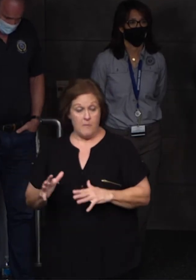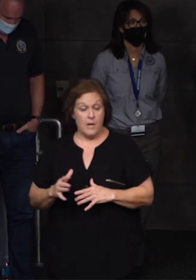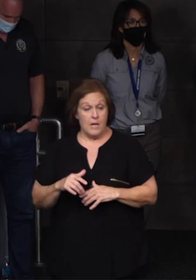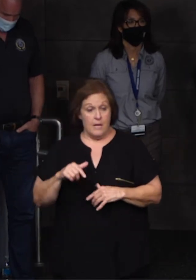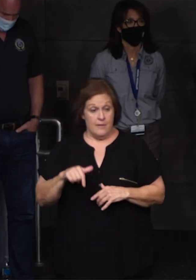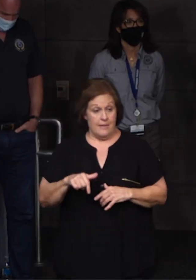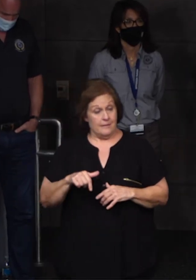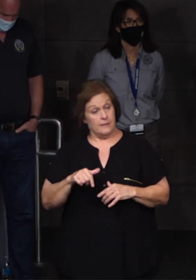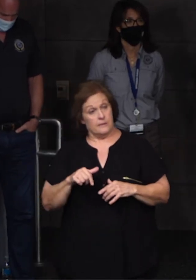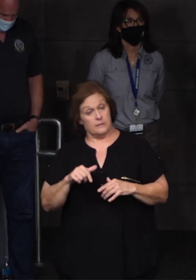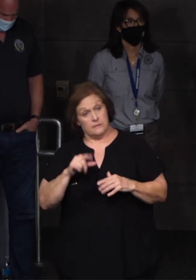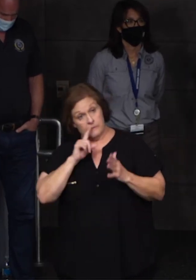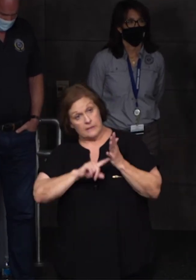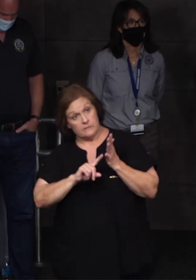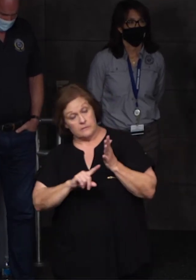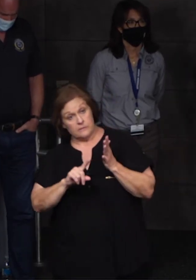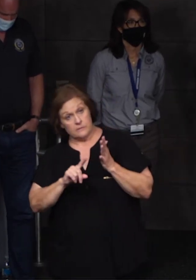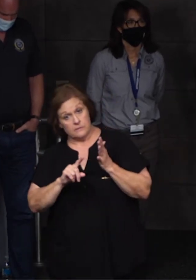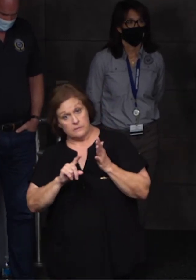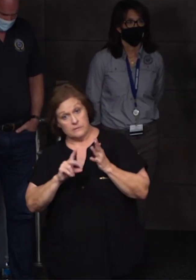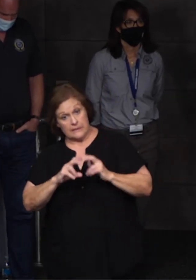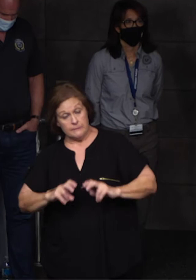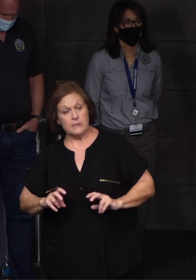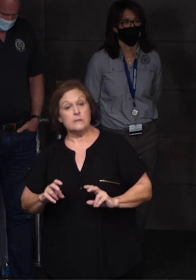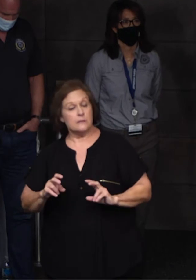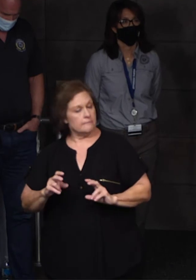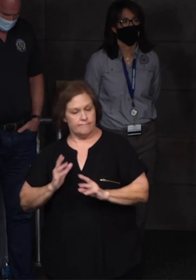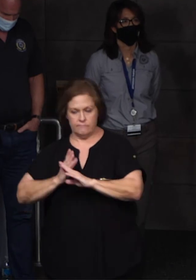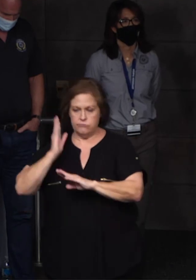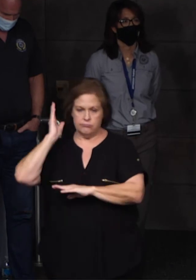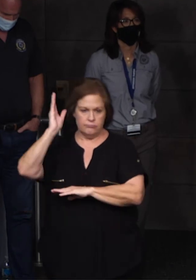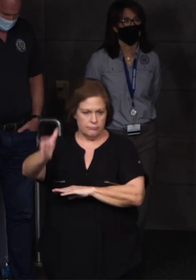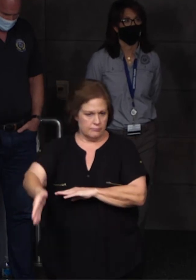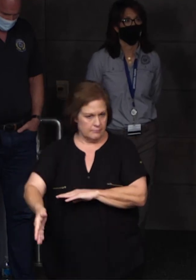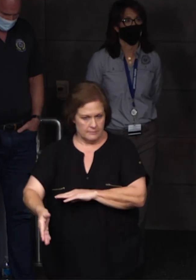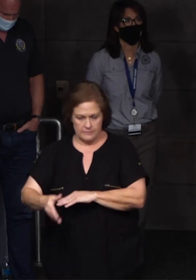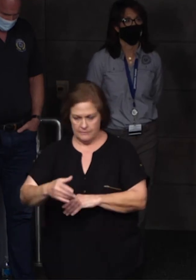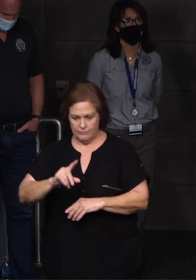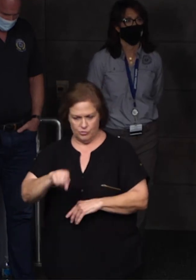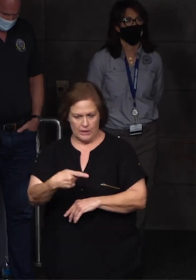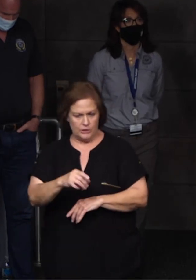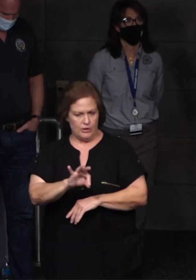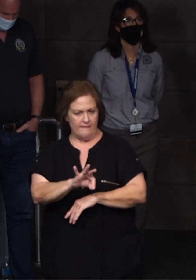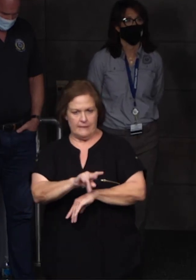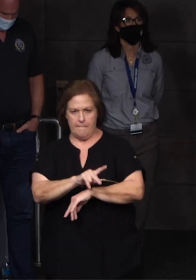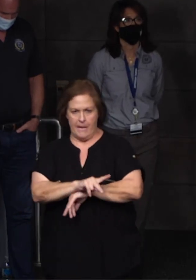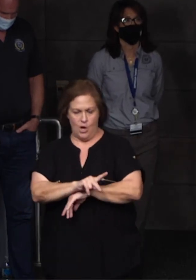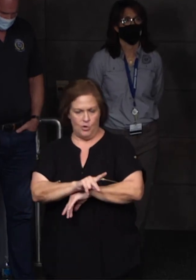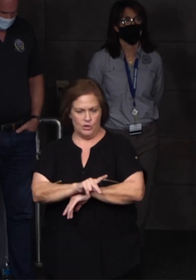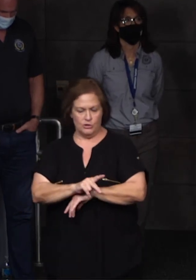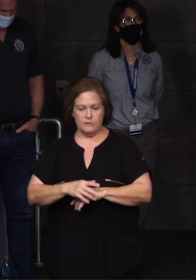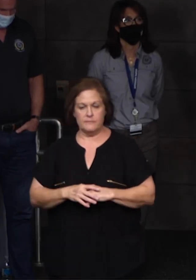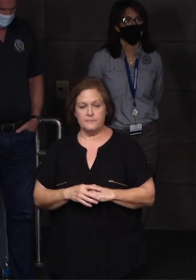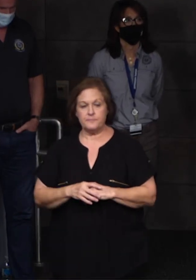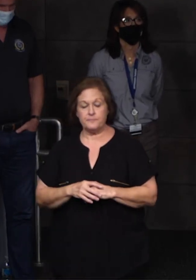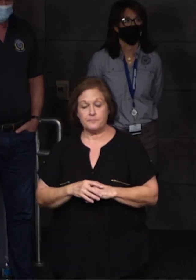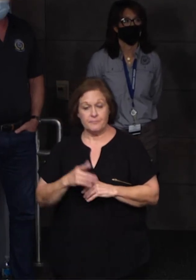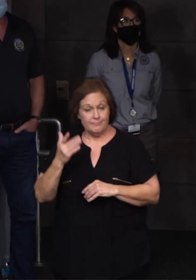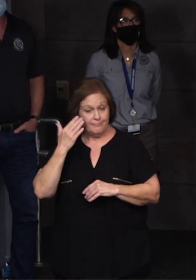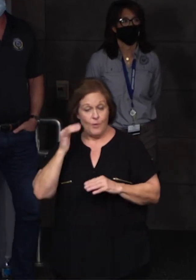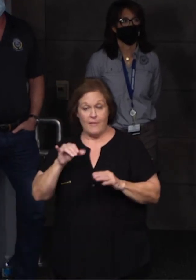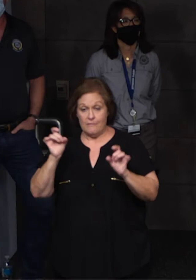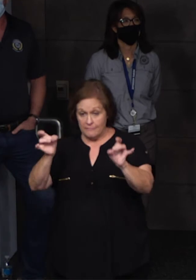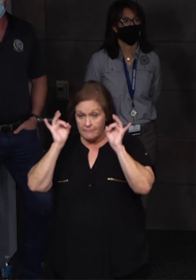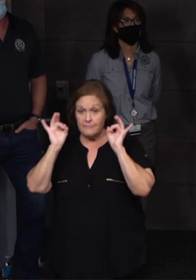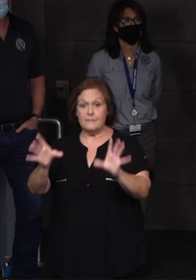damage assessment we've done so far, we have well surpassed that number just for Jefferson Parish alone. So we all know a catastrophic,